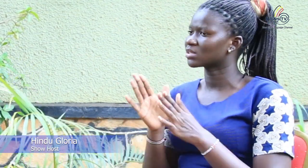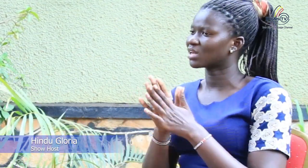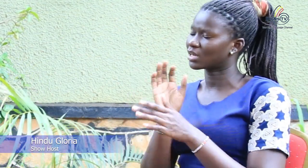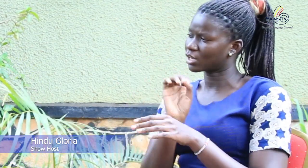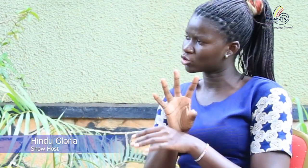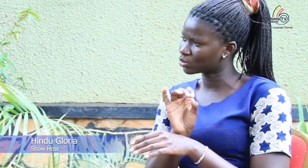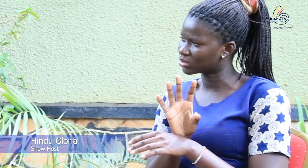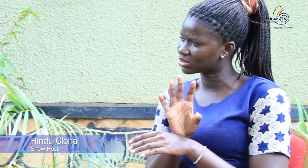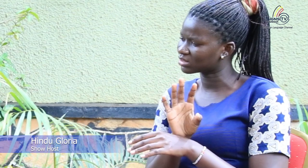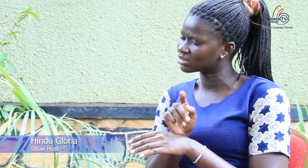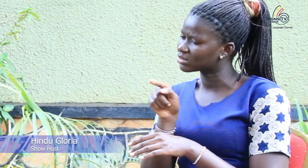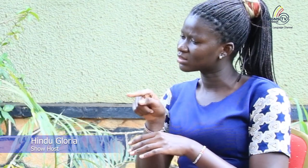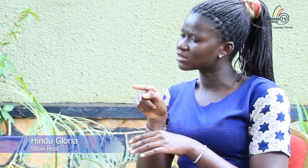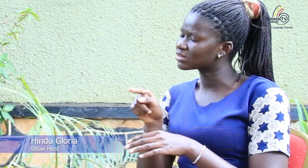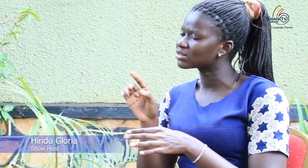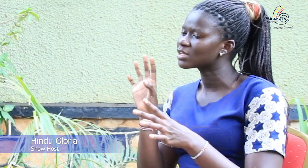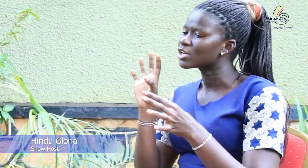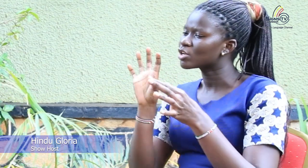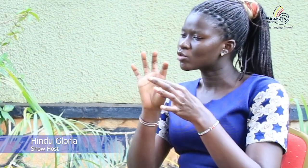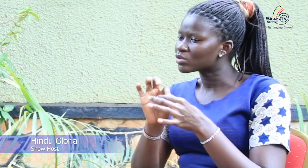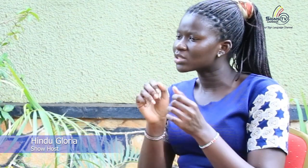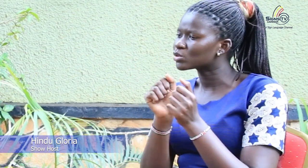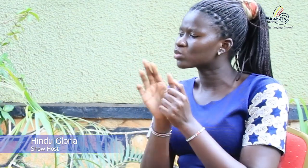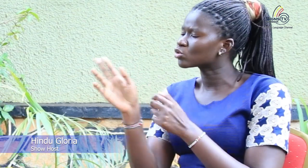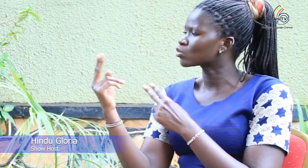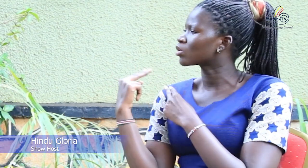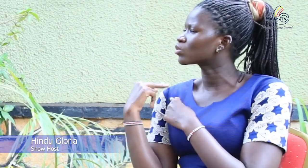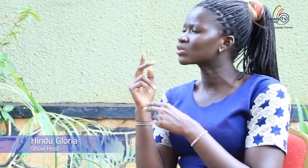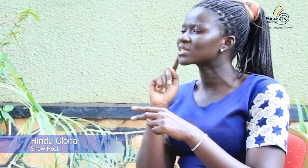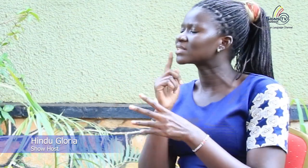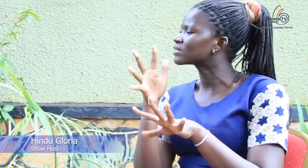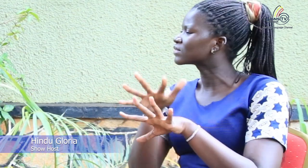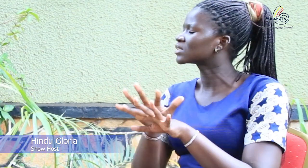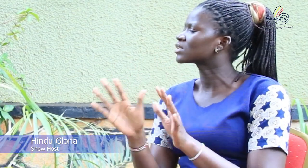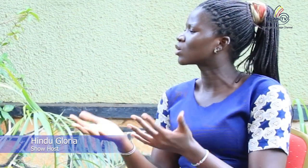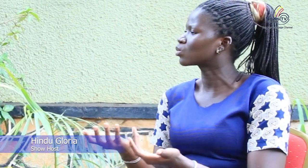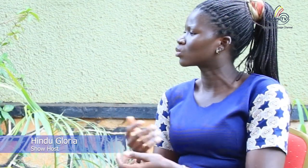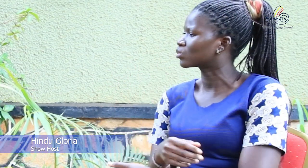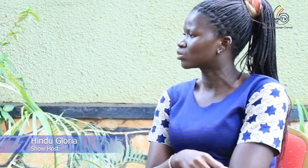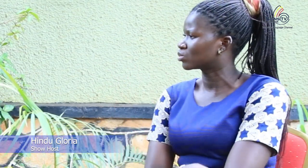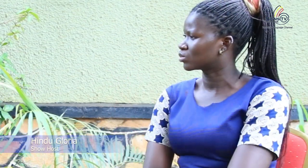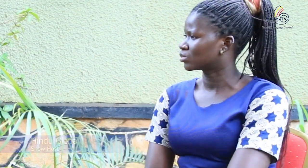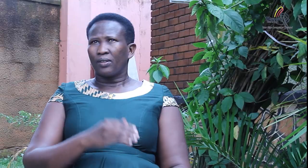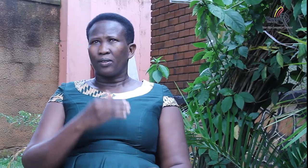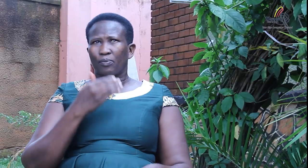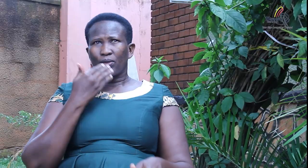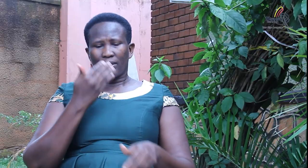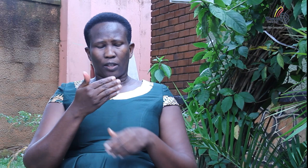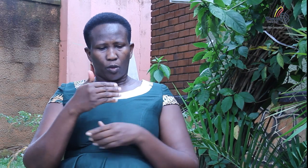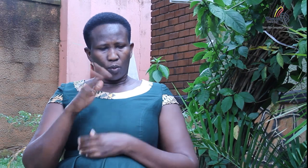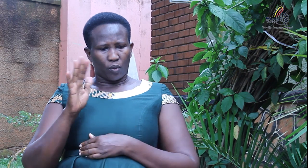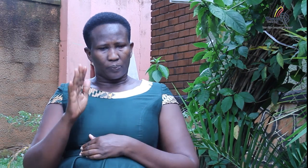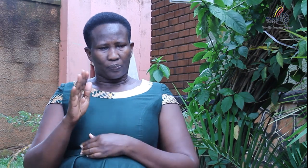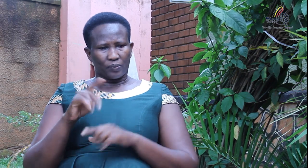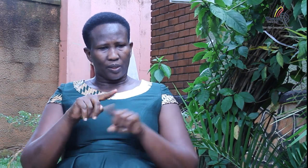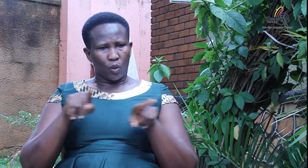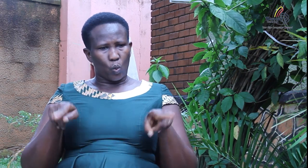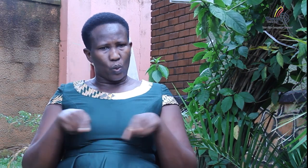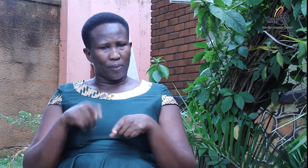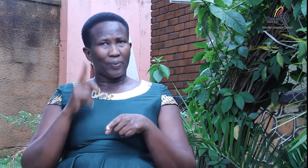mental health counseling relating with counseling and mental health where is your responsibility as Deborah thank you very